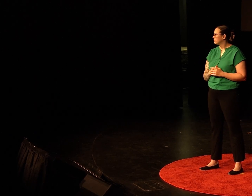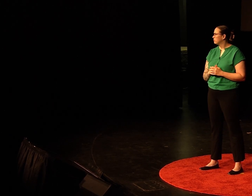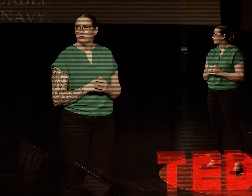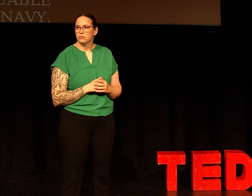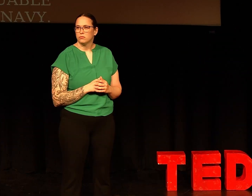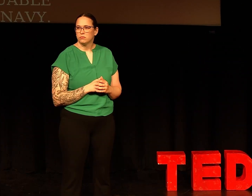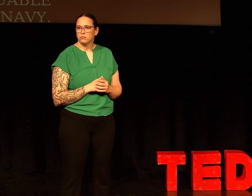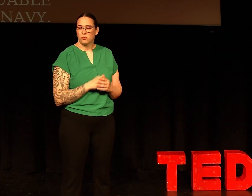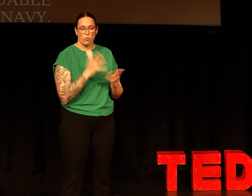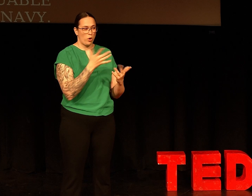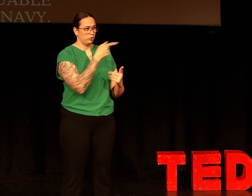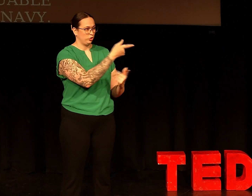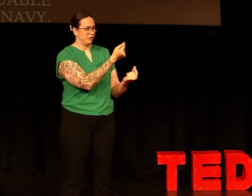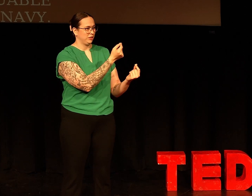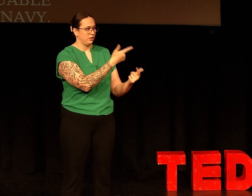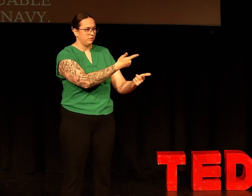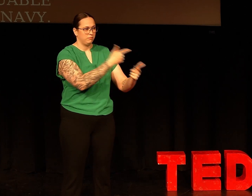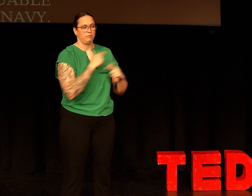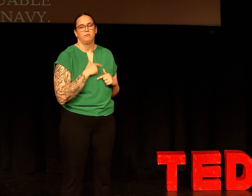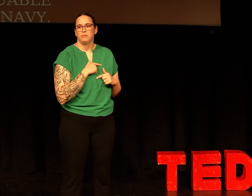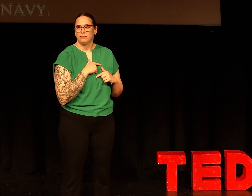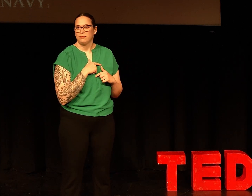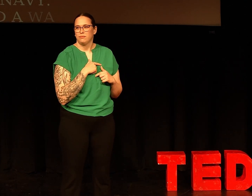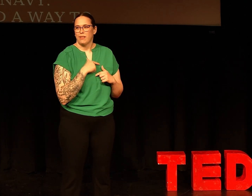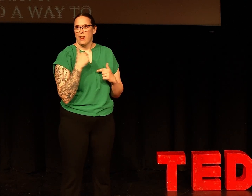age. What she did is what I did.